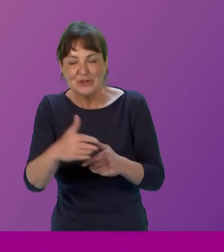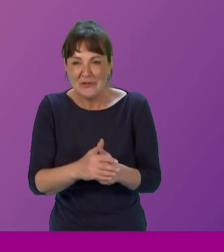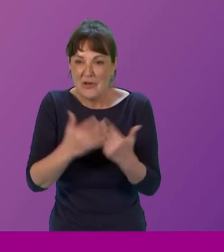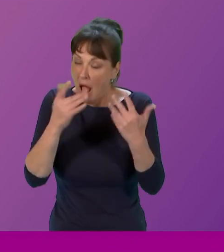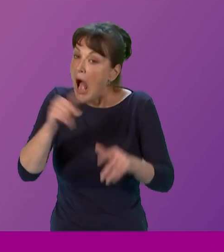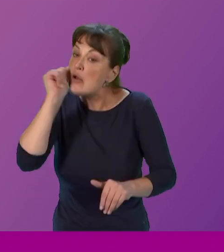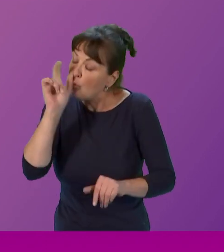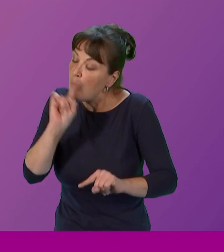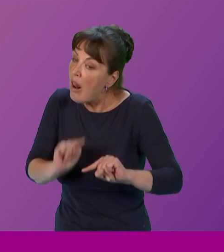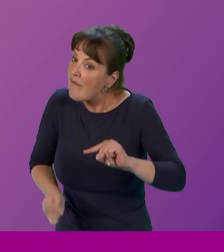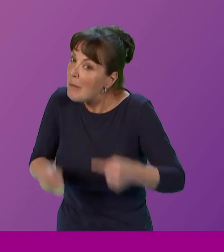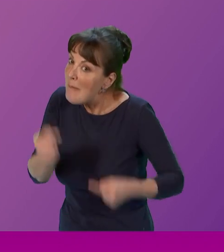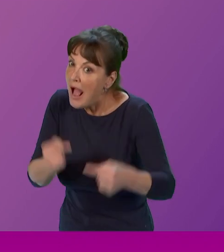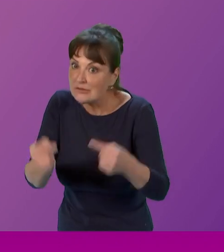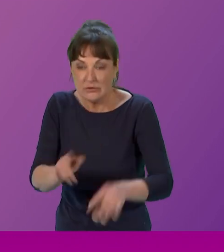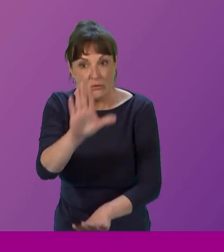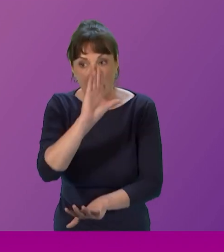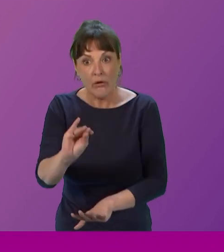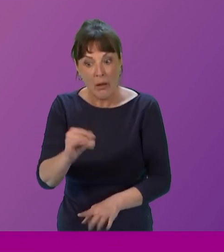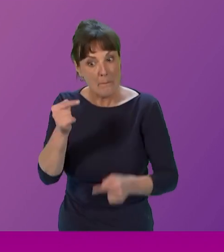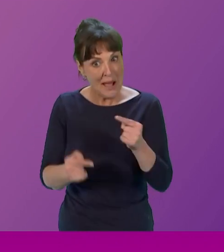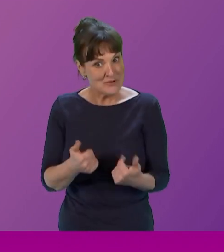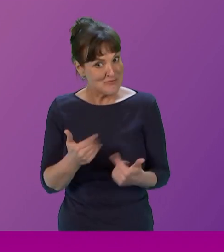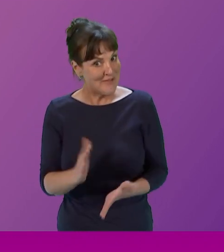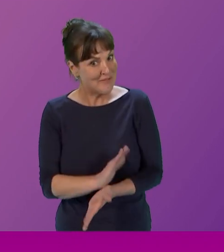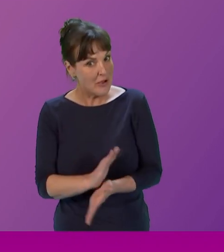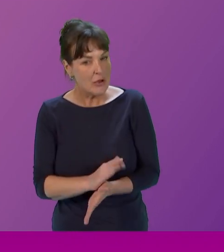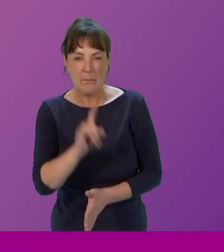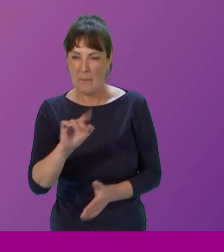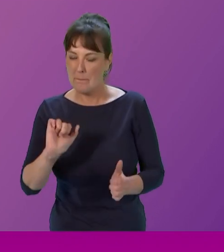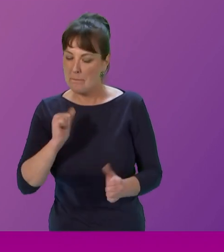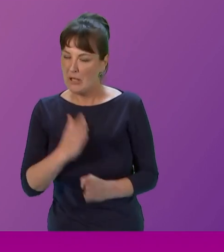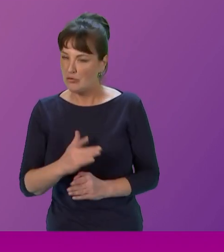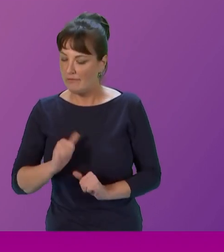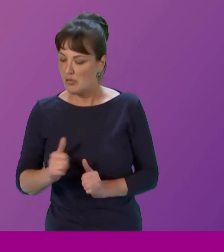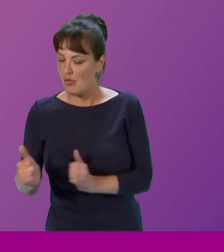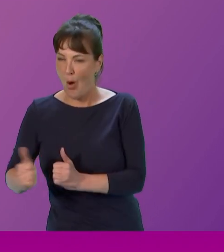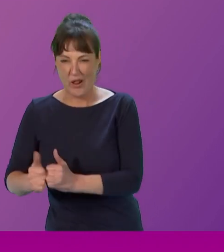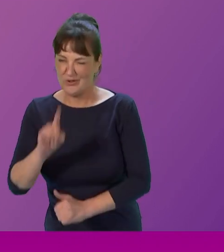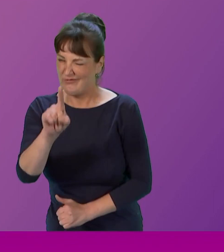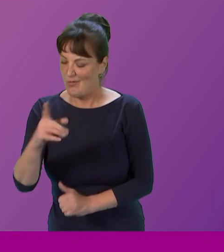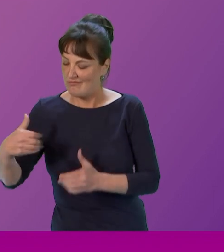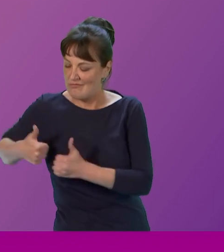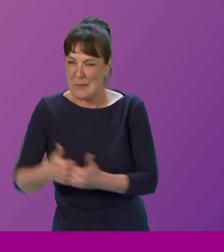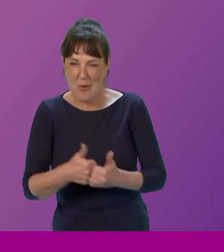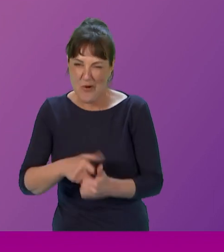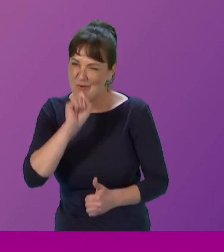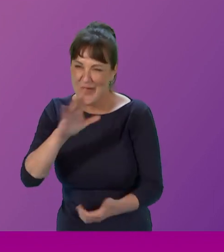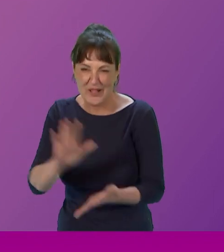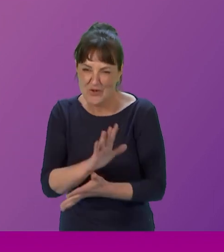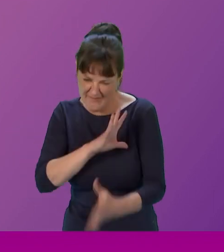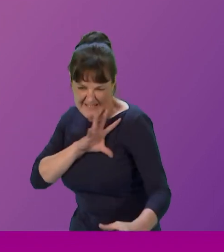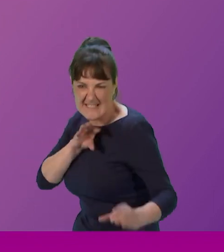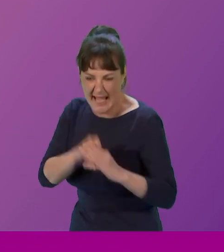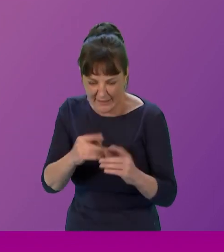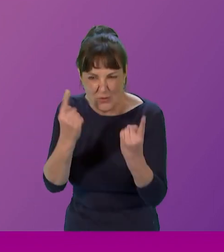have great fun, by the way. I mean, make sure that you've got good comrades standing beside you and you'll have an absolutely fantastic time. Get into issues. Really mix it up. Really tear